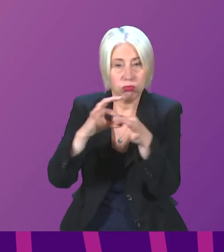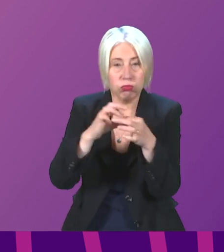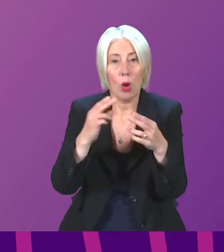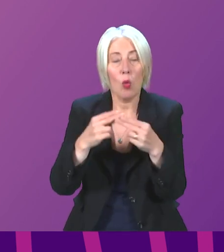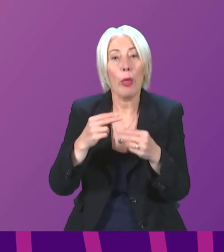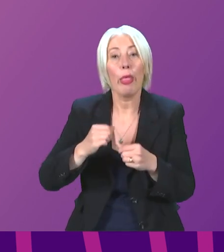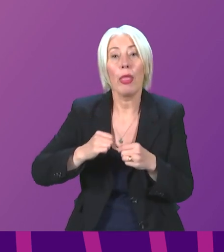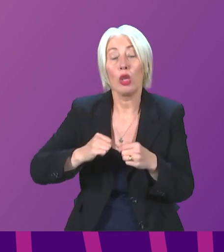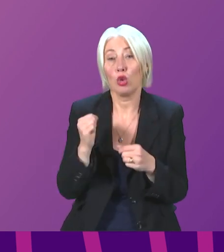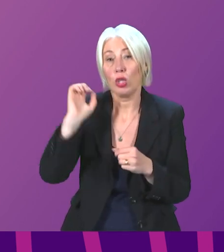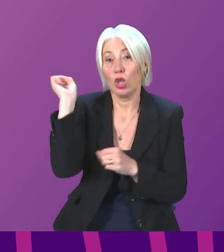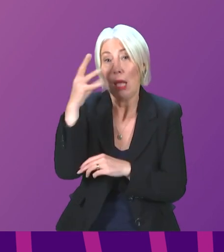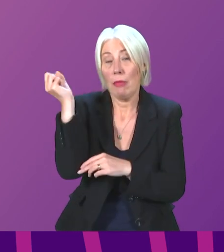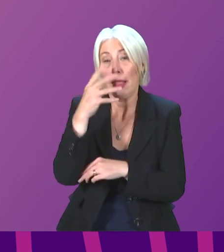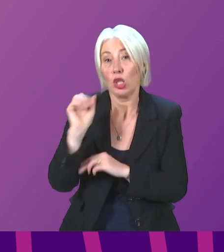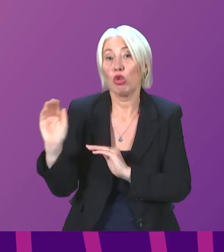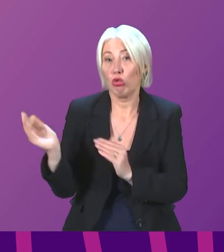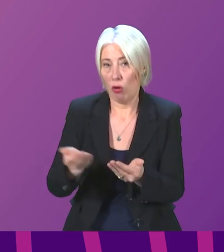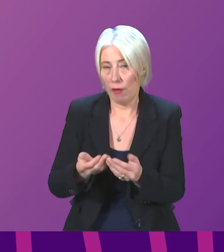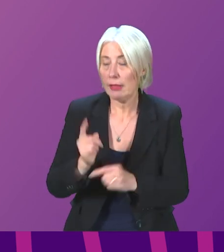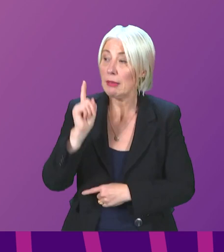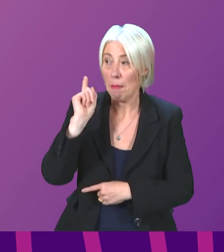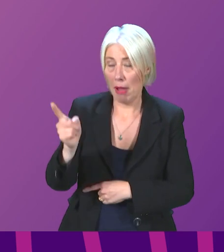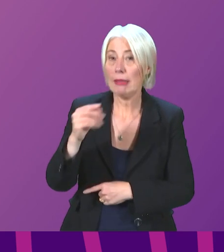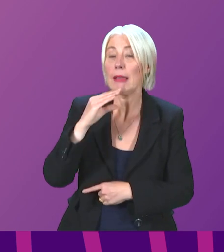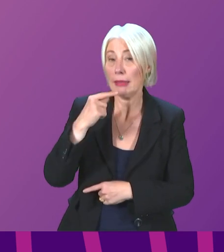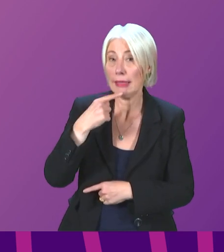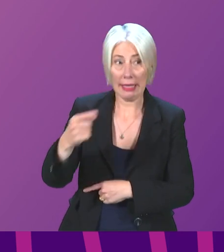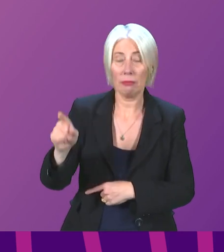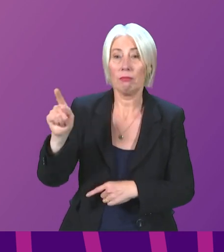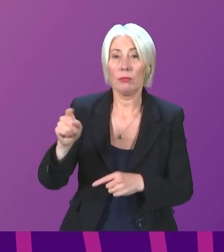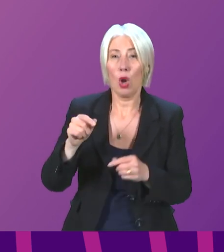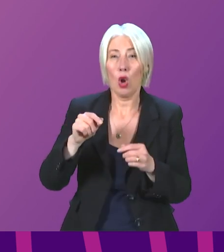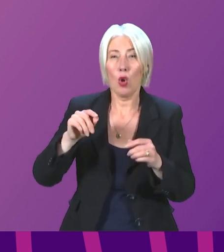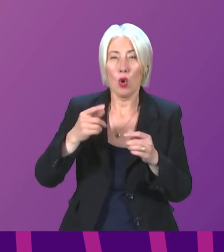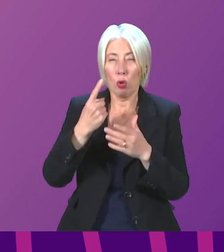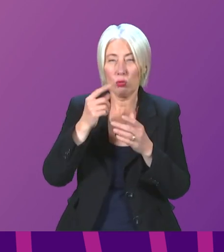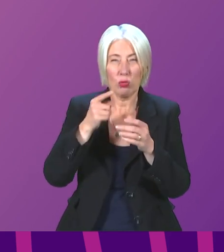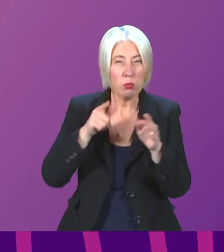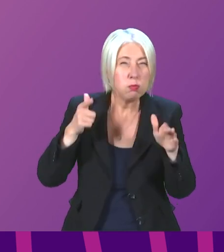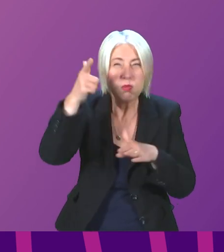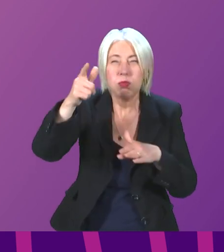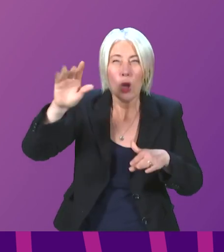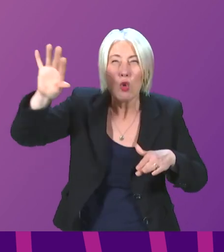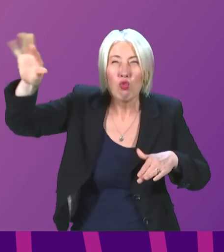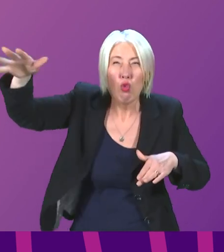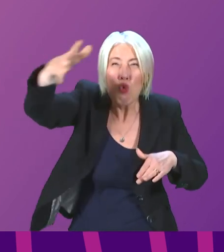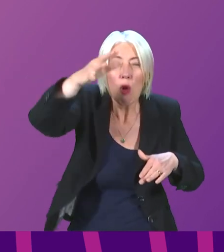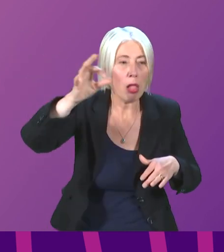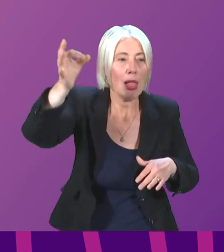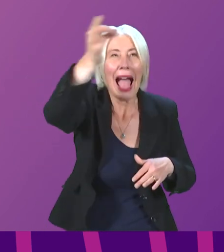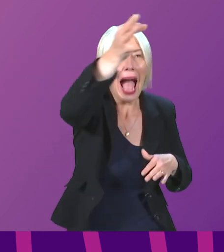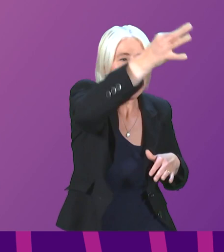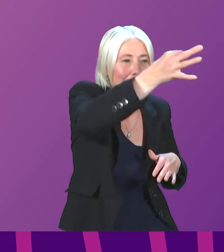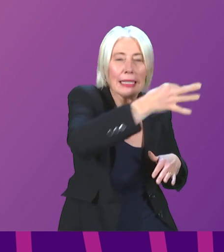Ambulance Service. What I would say to Tess White is that, in remote rural parts and island communities in